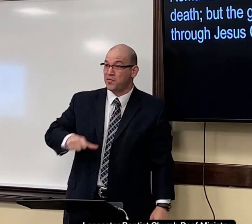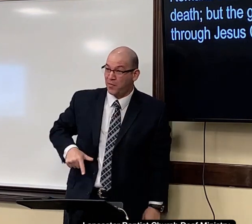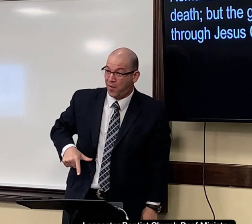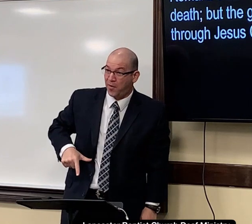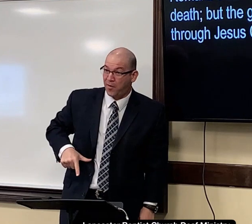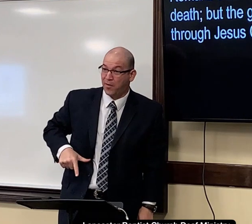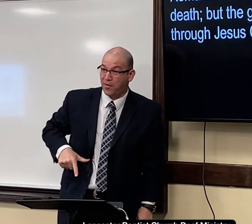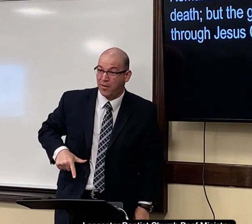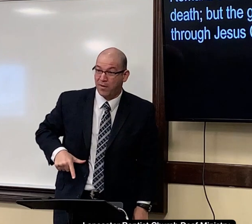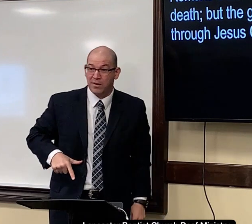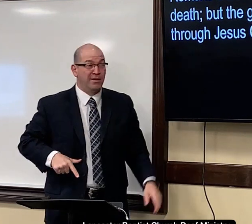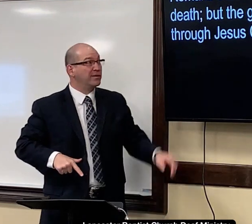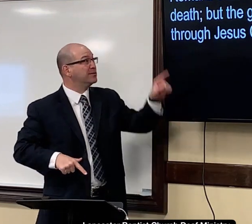Praise the Lord for this word.